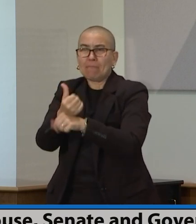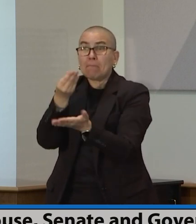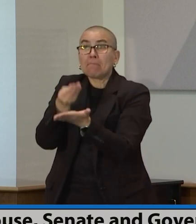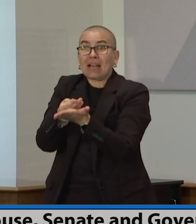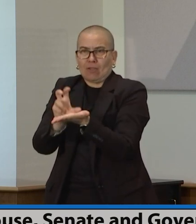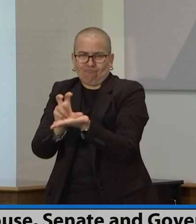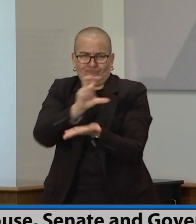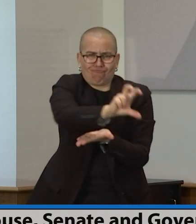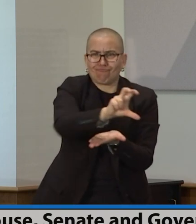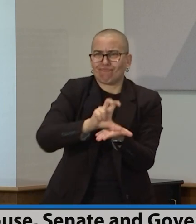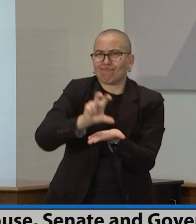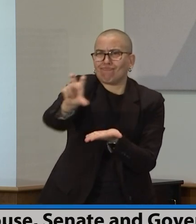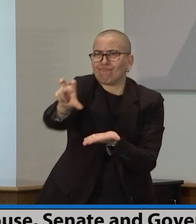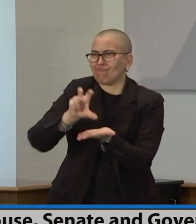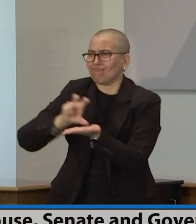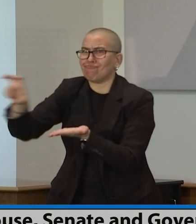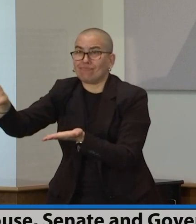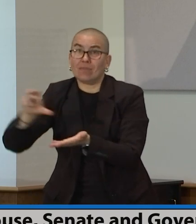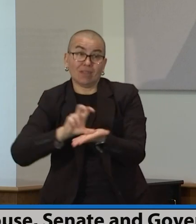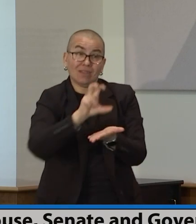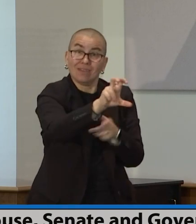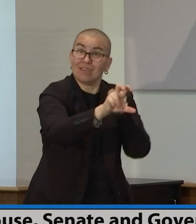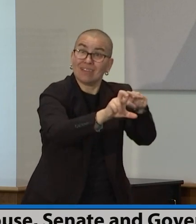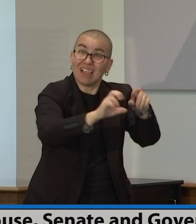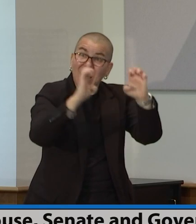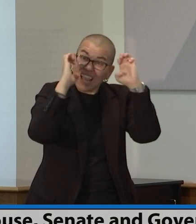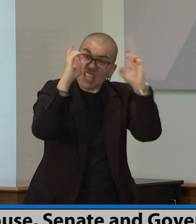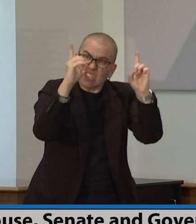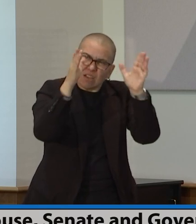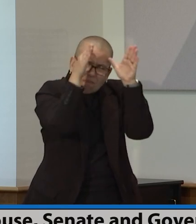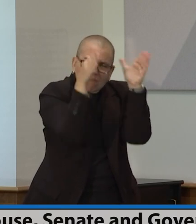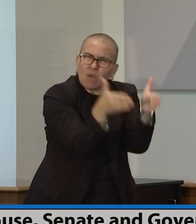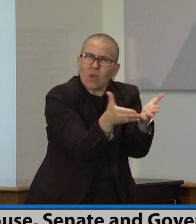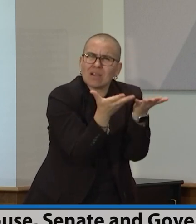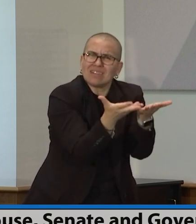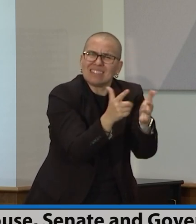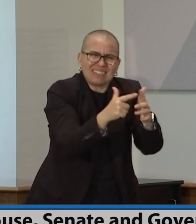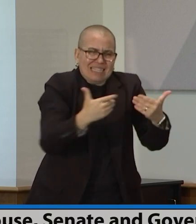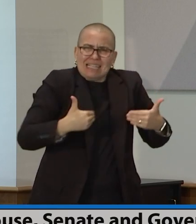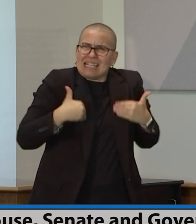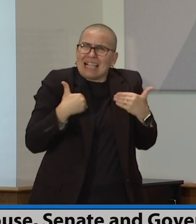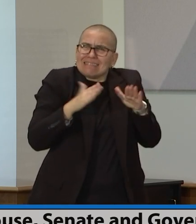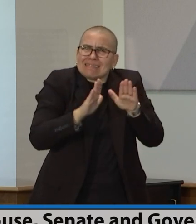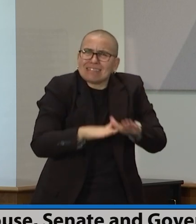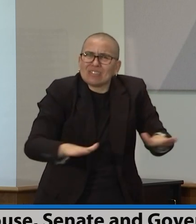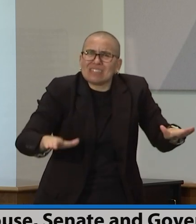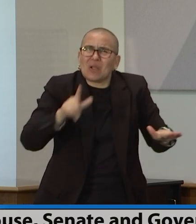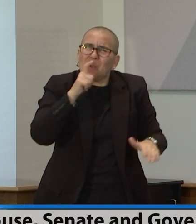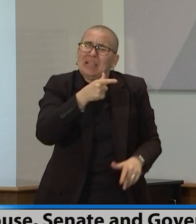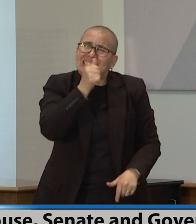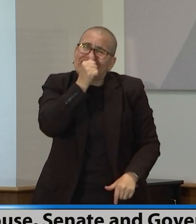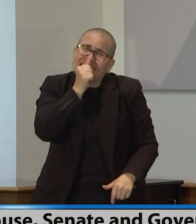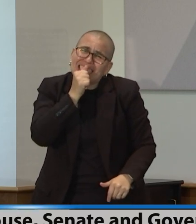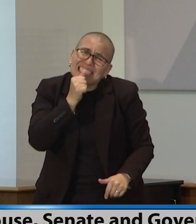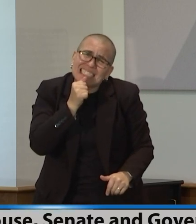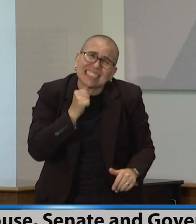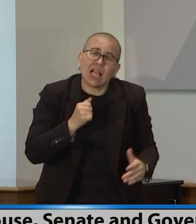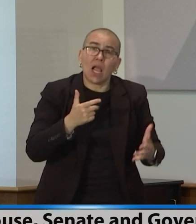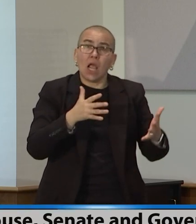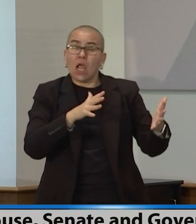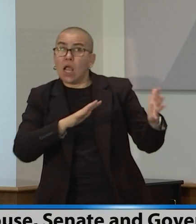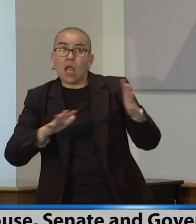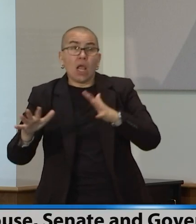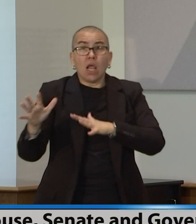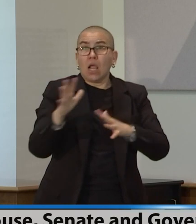young people who have been so resilient during these past two school years. Thank you to all of the voices